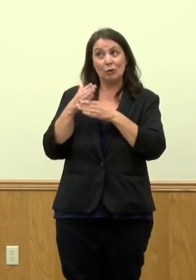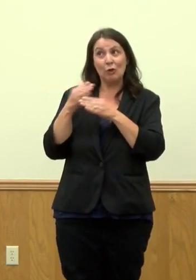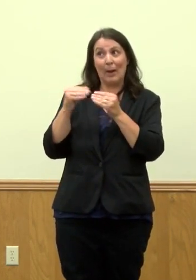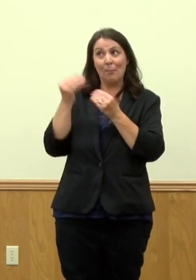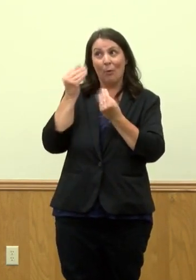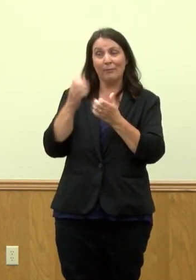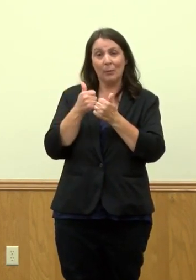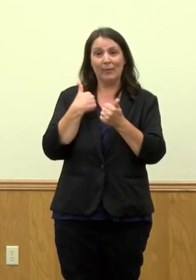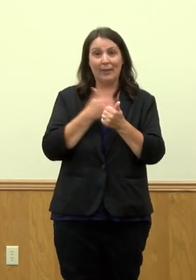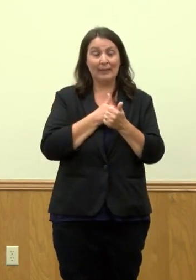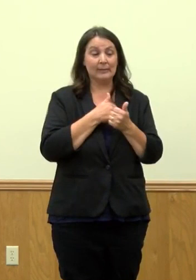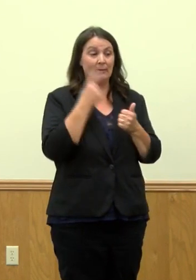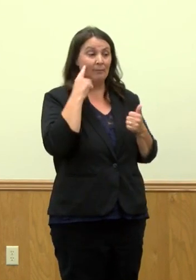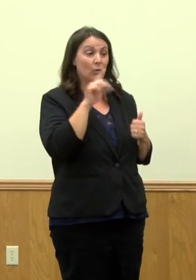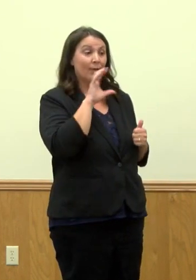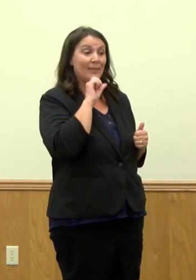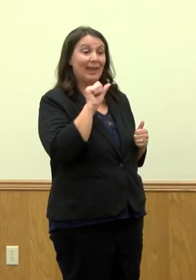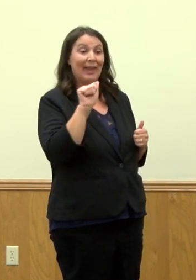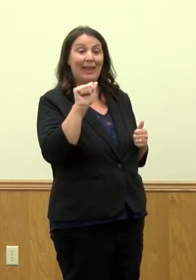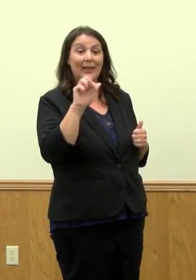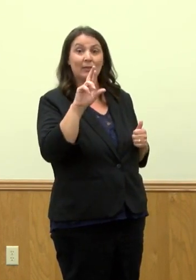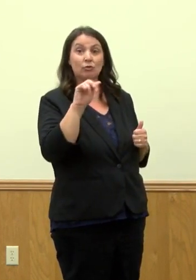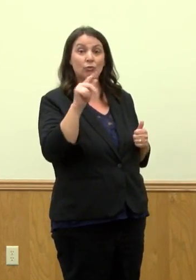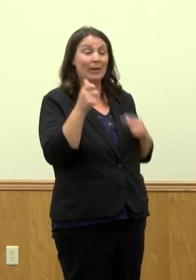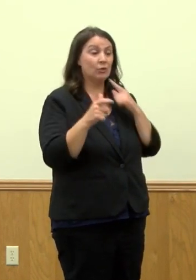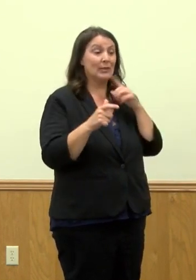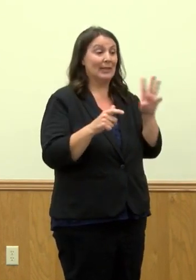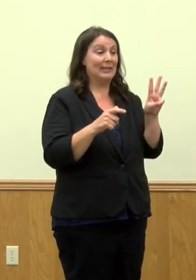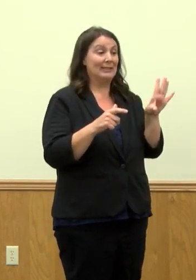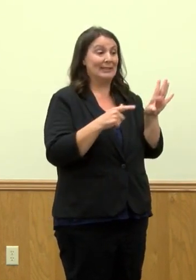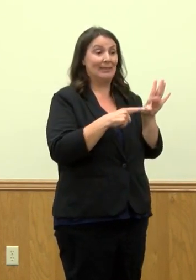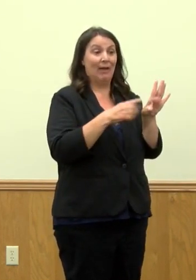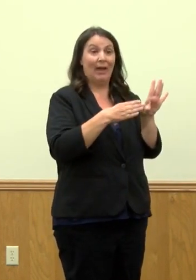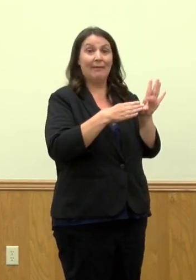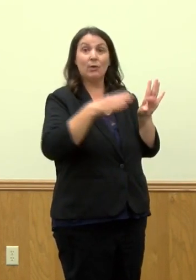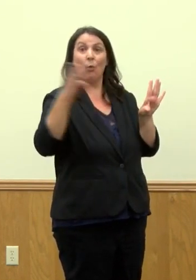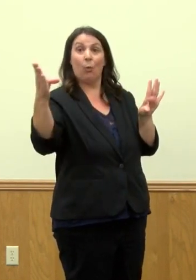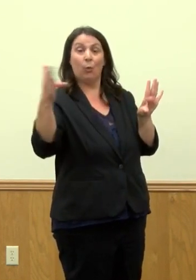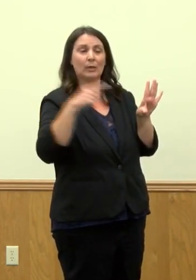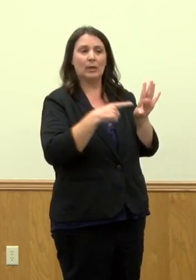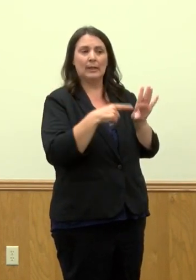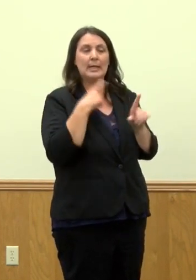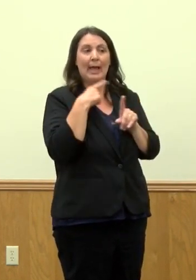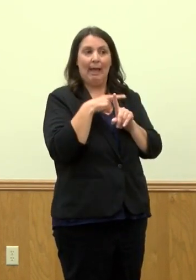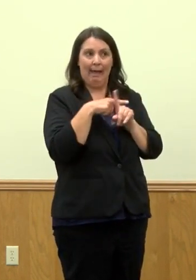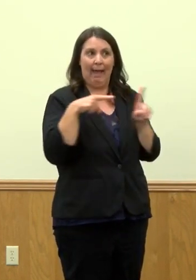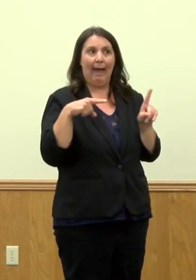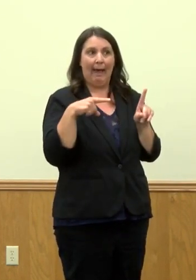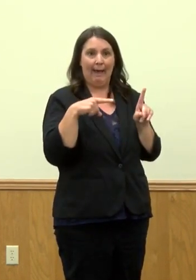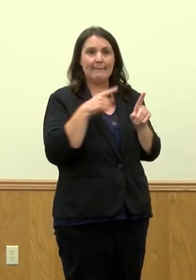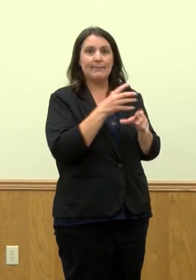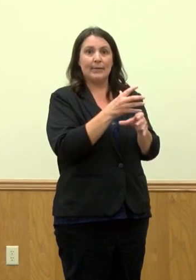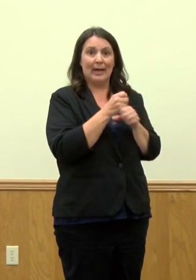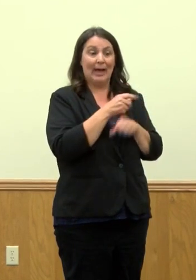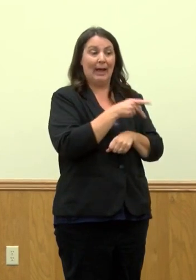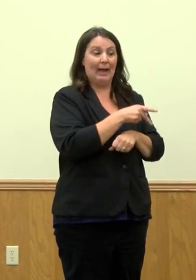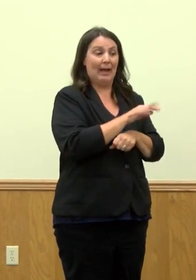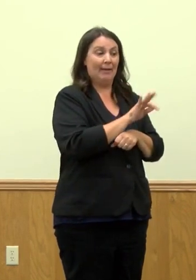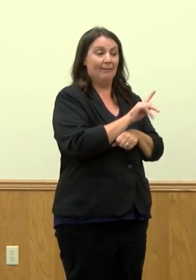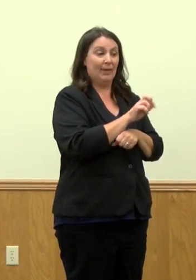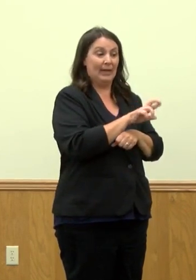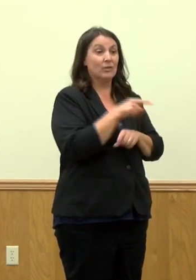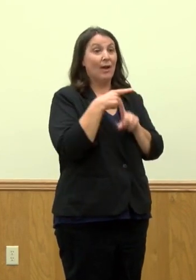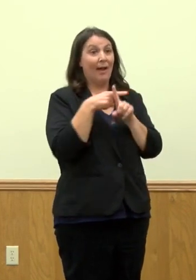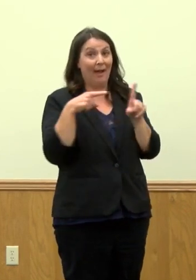age range, I know I look today, of 65 and older Peoria County residents, about half actually got Pfizer and